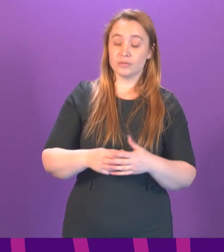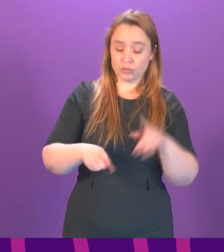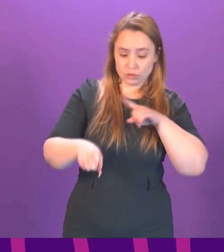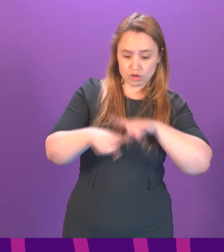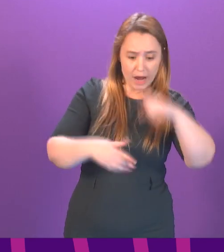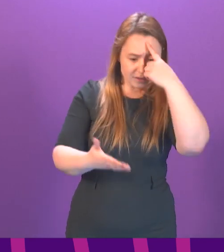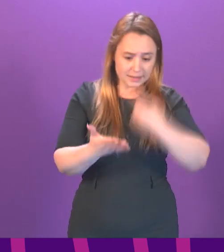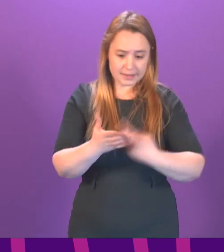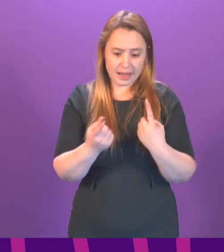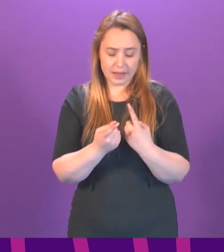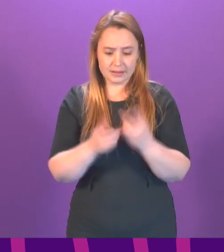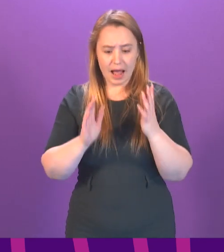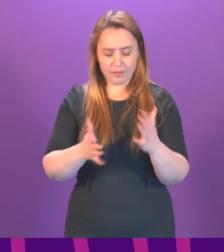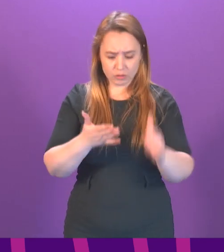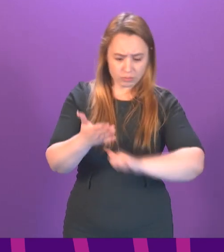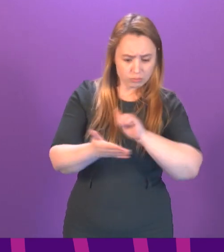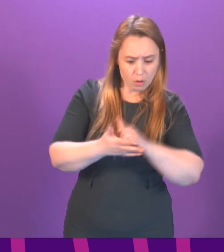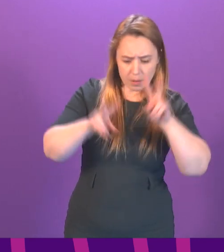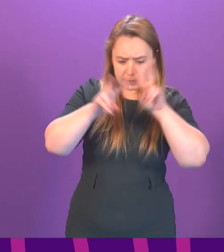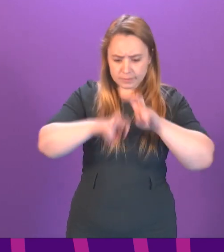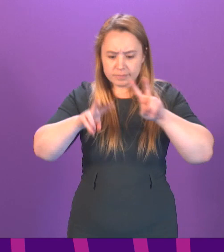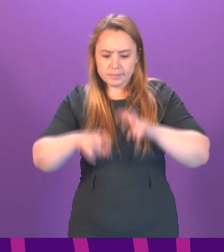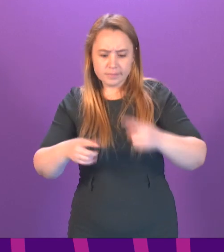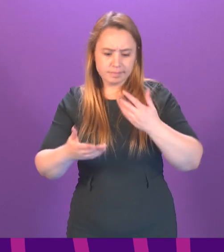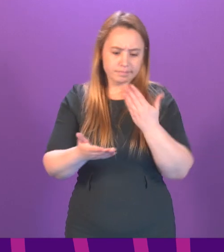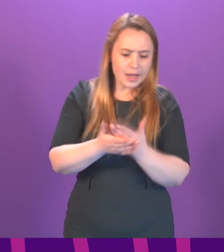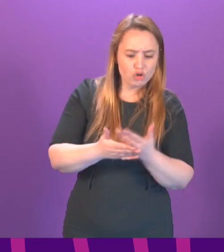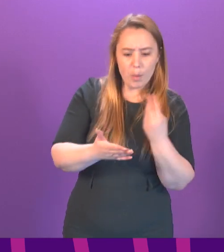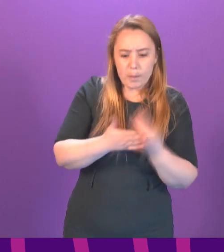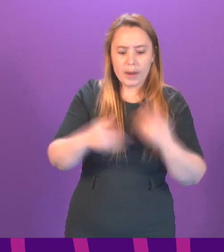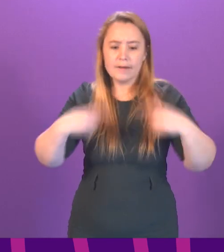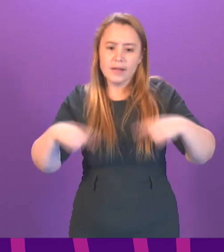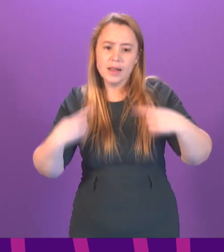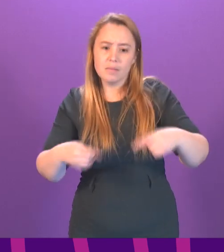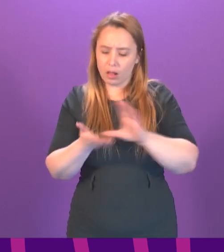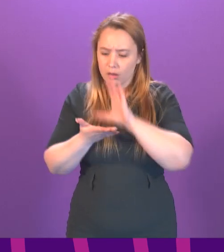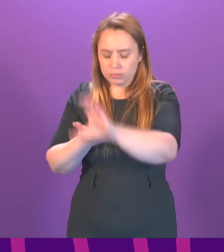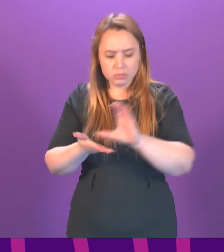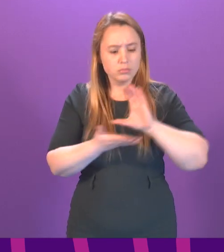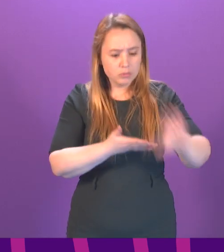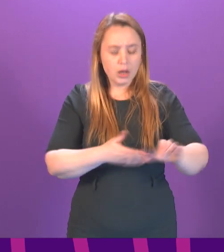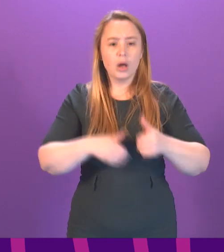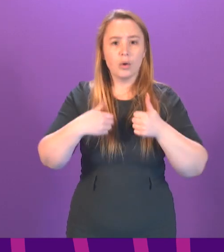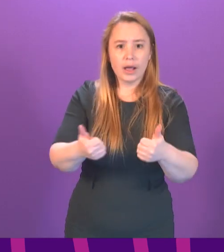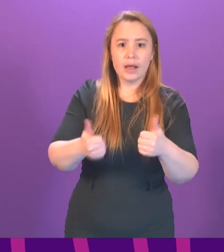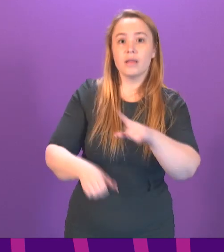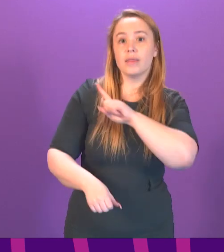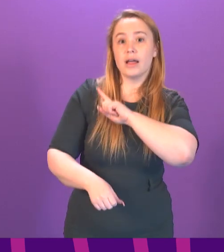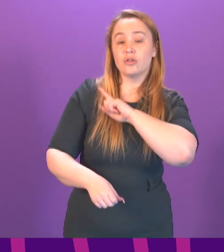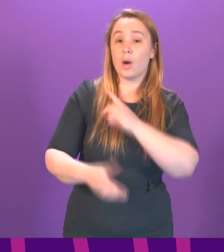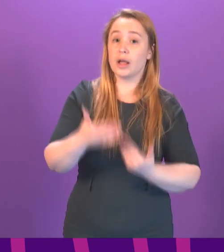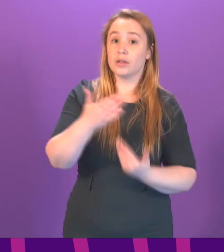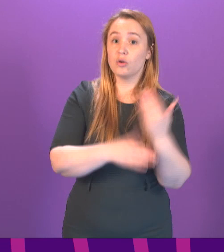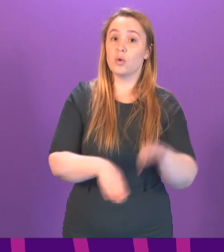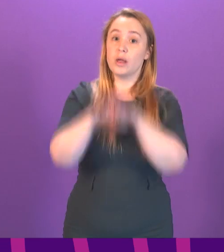important to do it properly, to give proper consideration and to make sure the money is there to fund the commitments that we're making. That's why the new